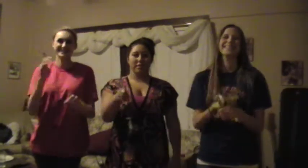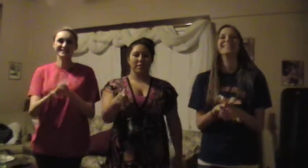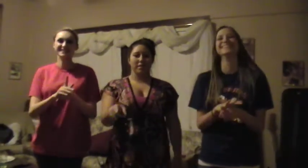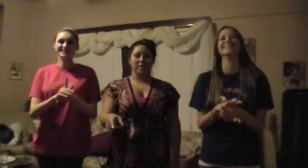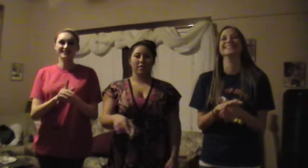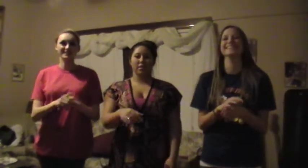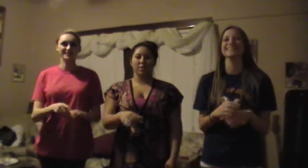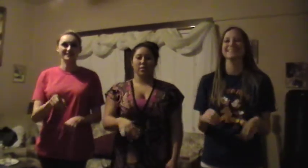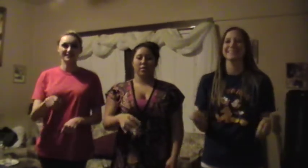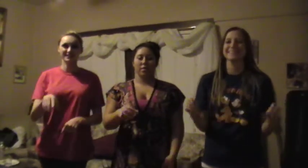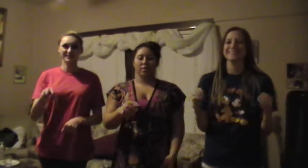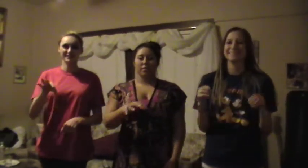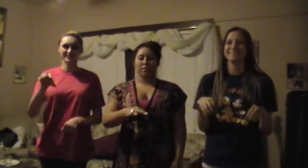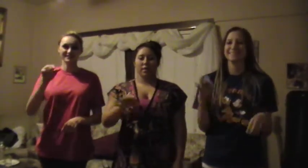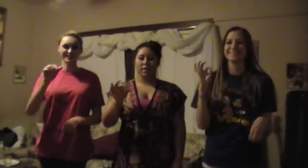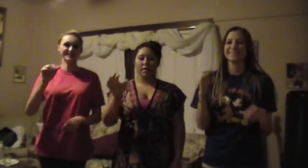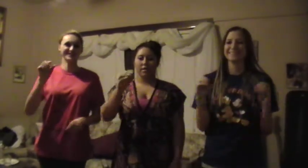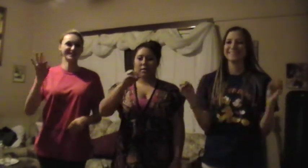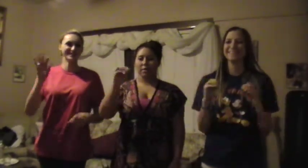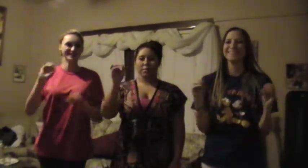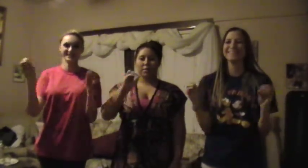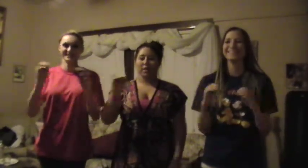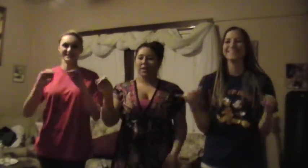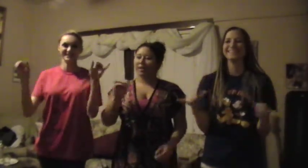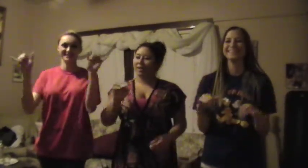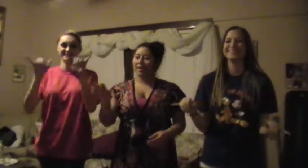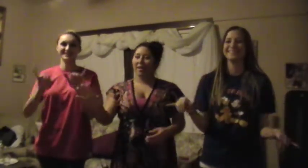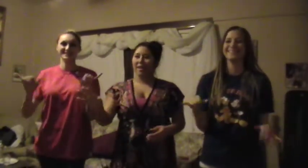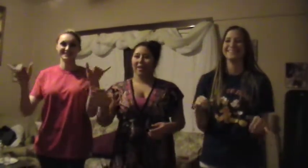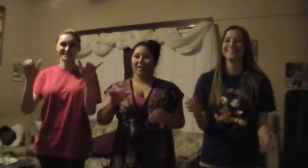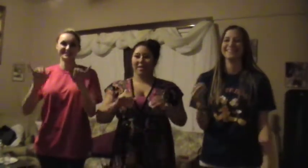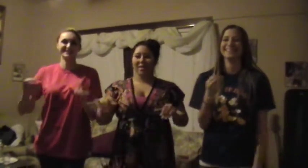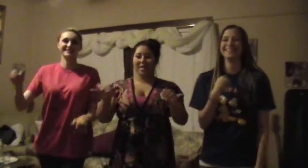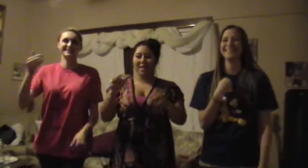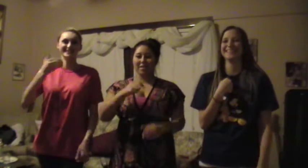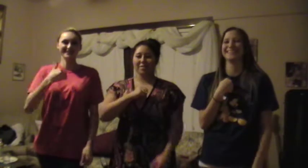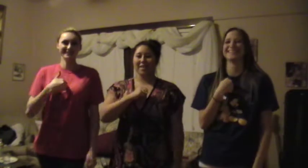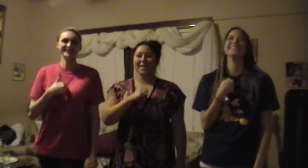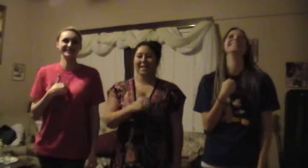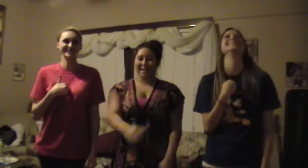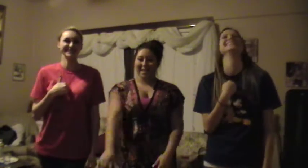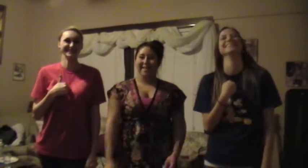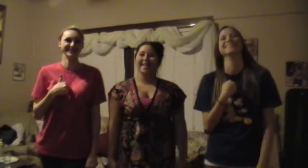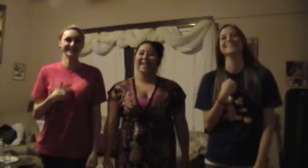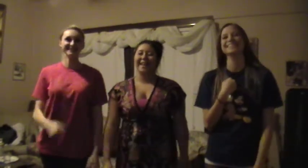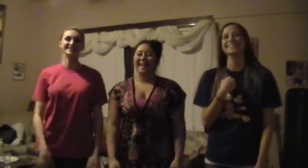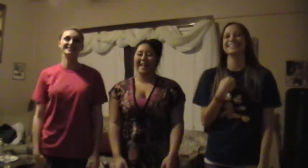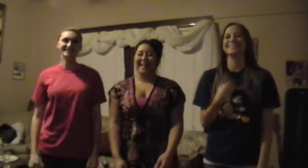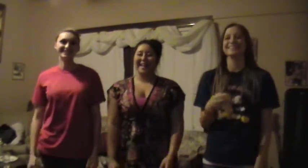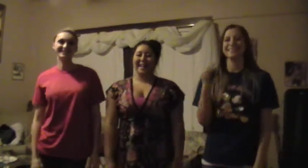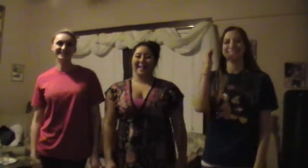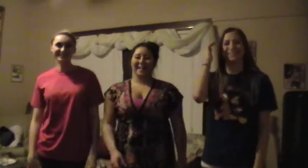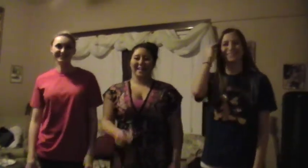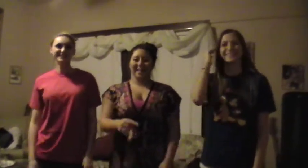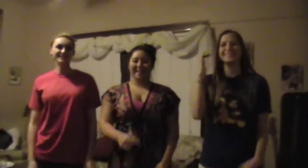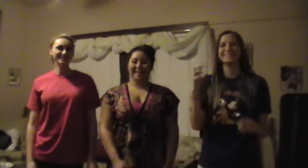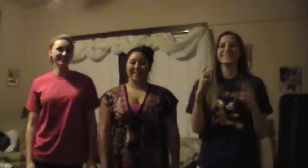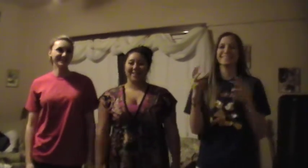day, won't find nobody else like me. I'm not worried